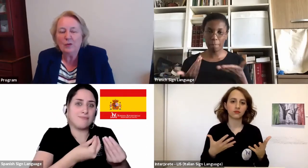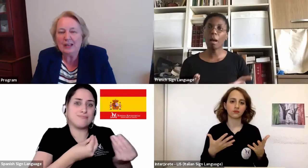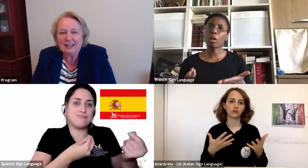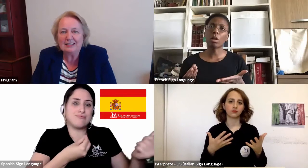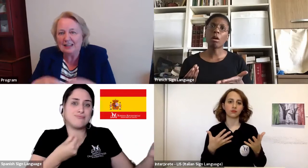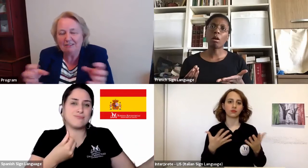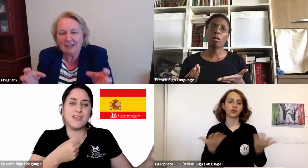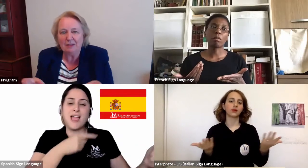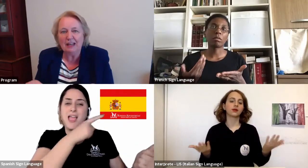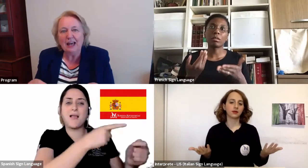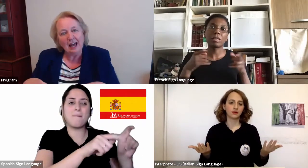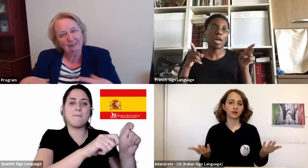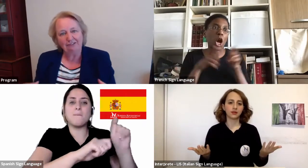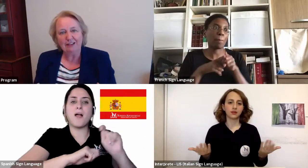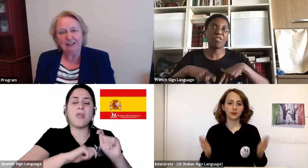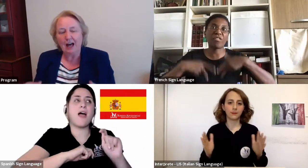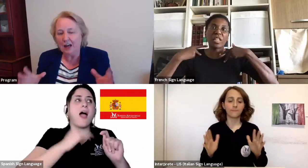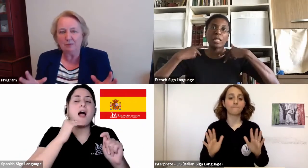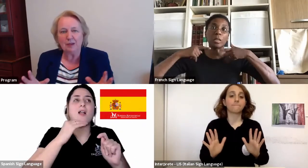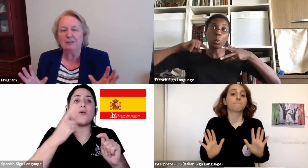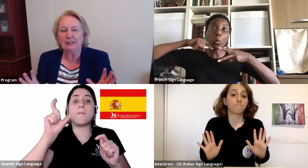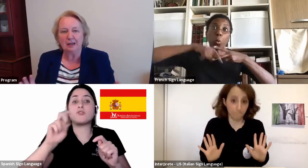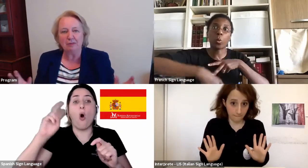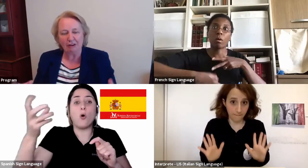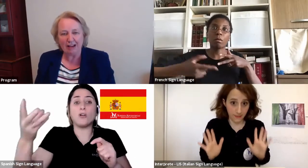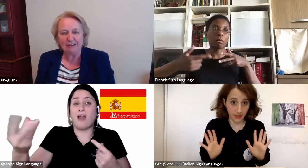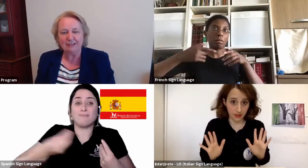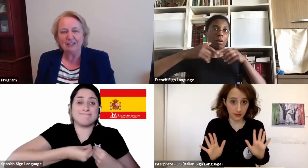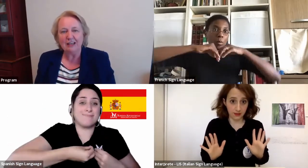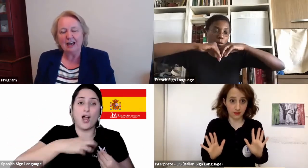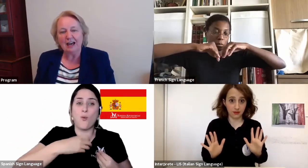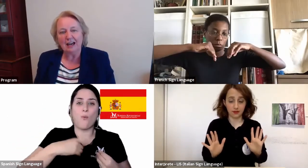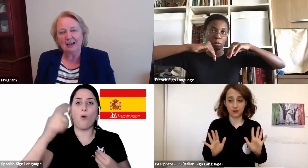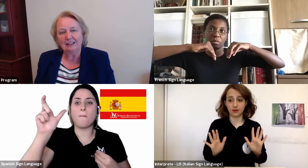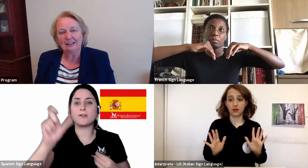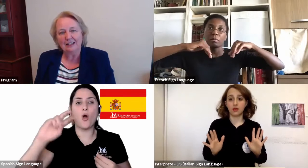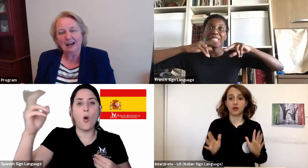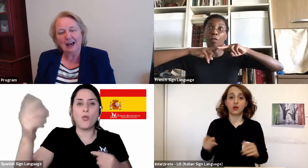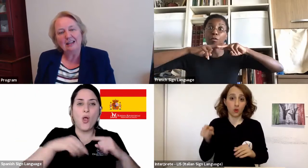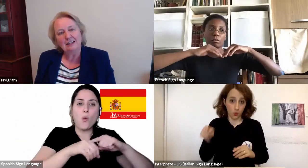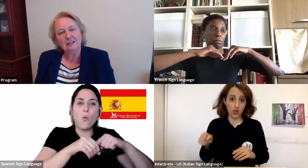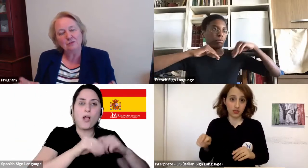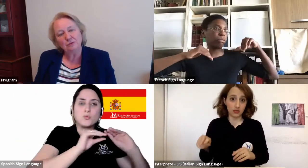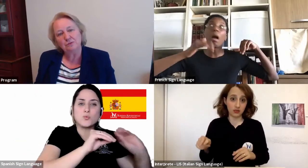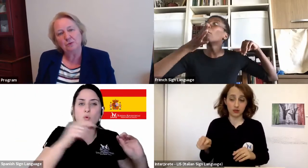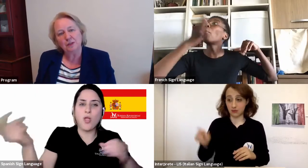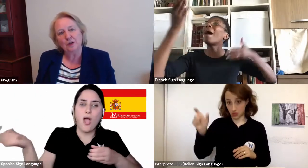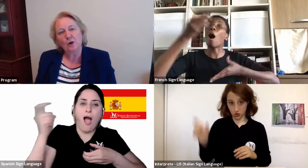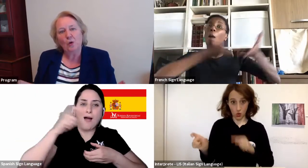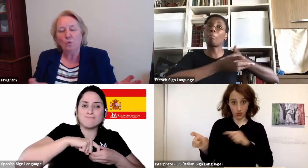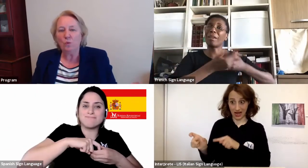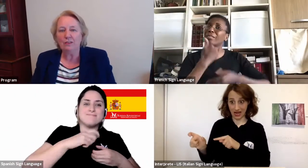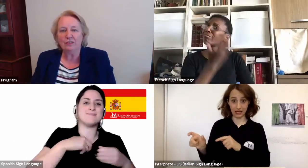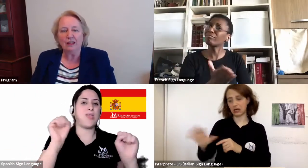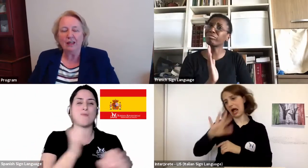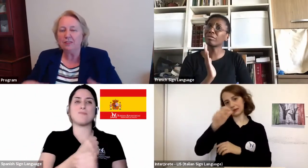No one else could ever come in and fill. Other people can come around. And I learned to move forward